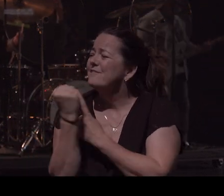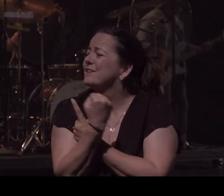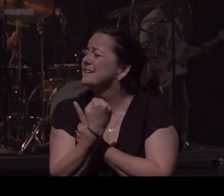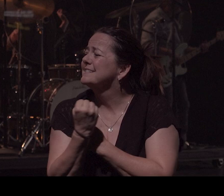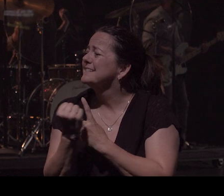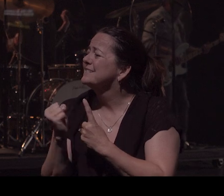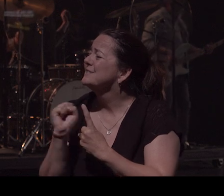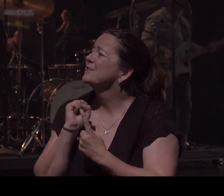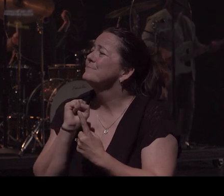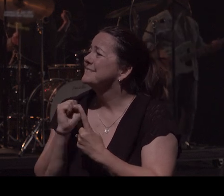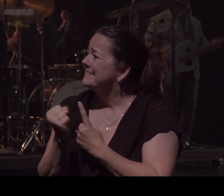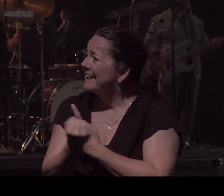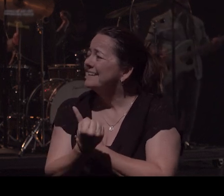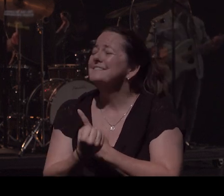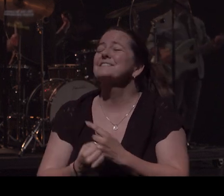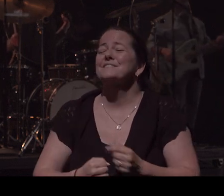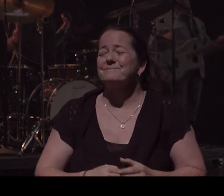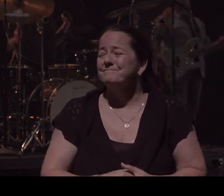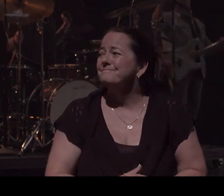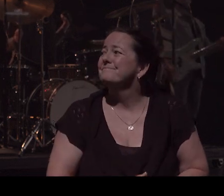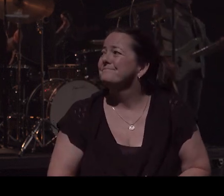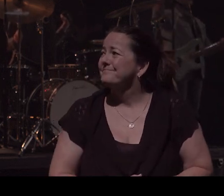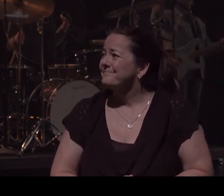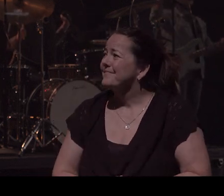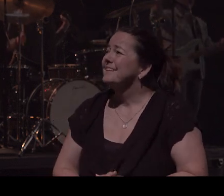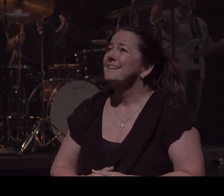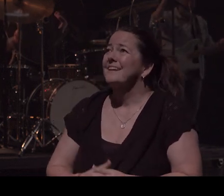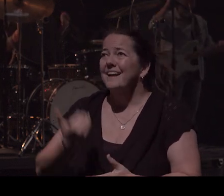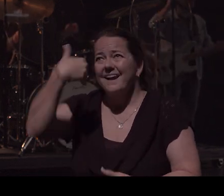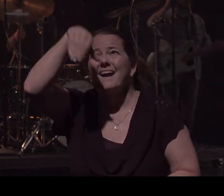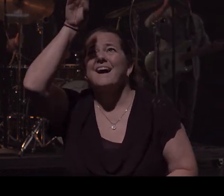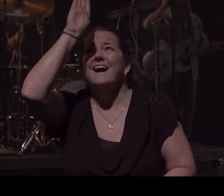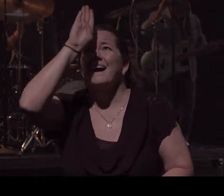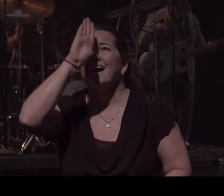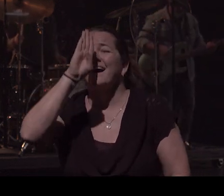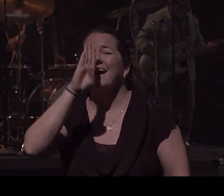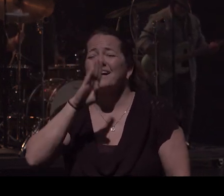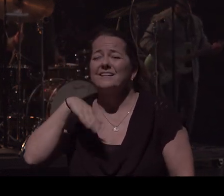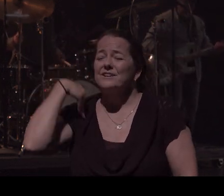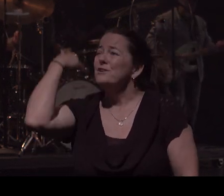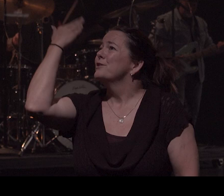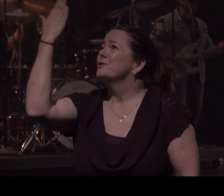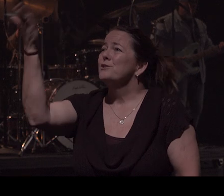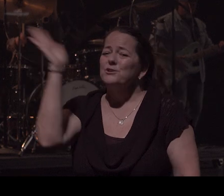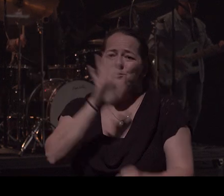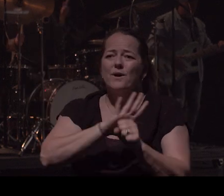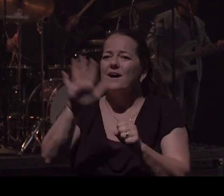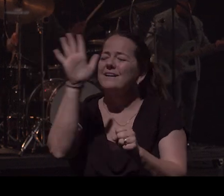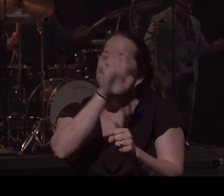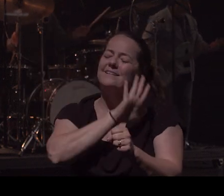circumstance In Tell them, Jireh, you are enough